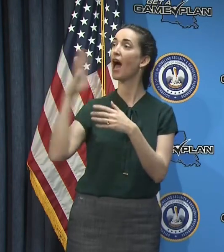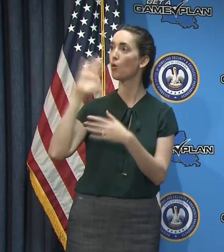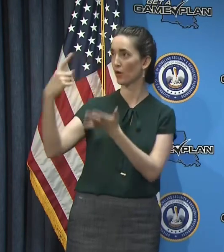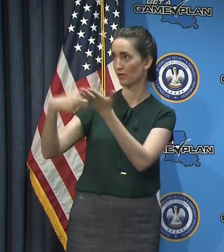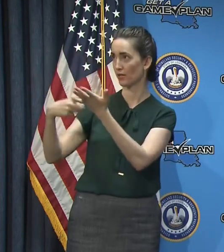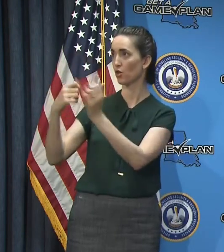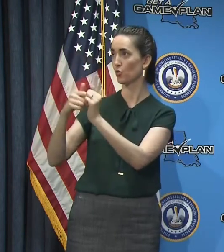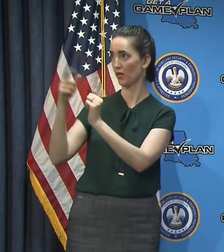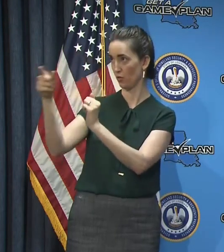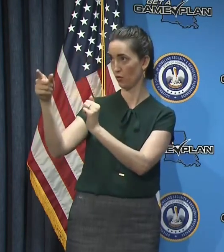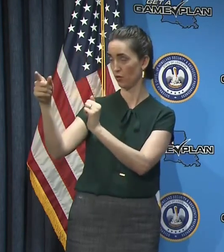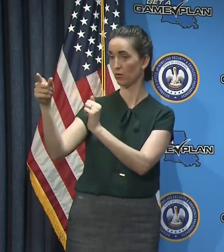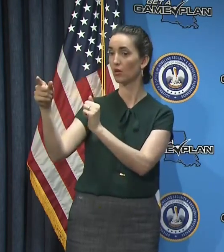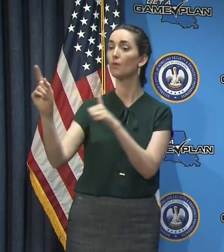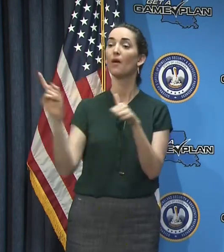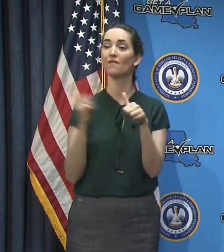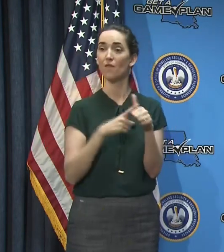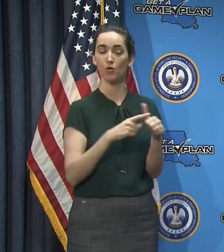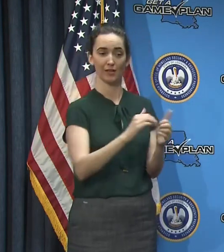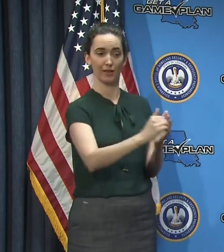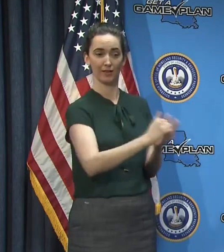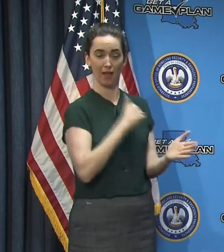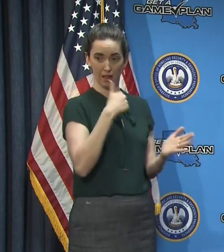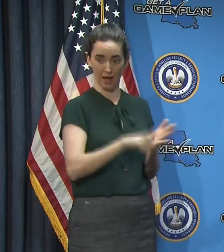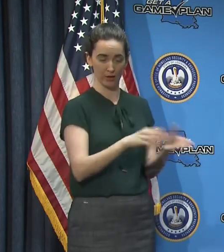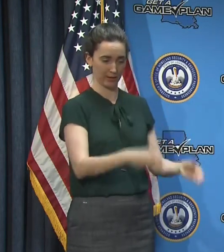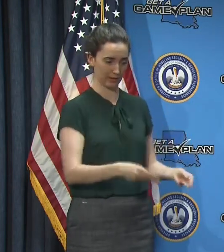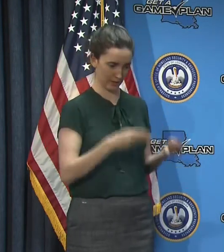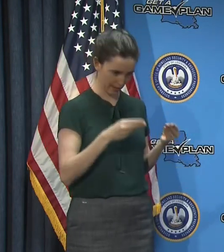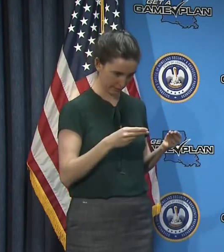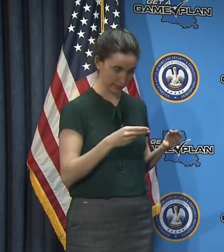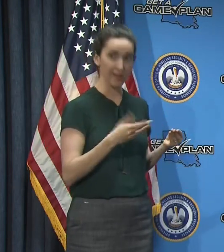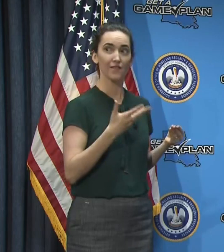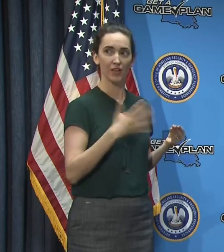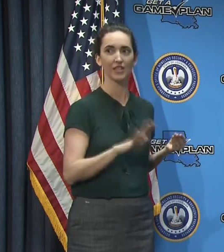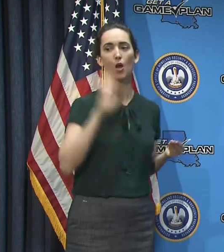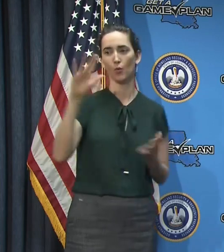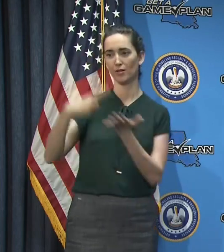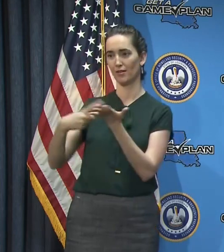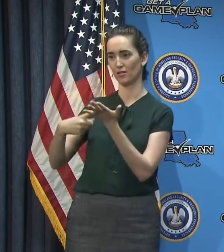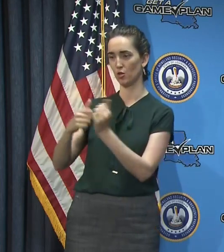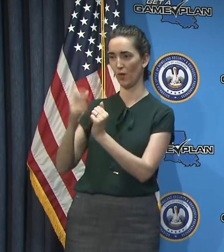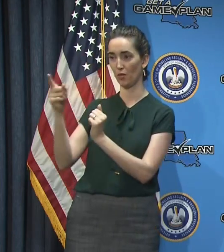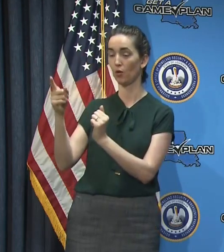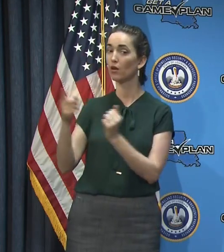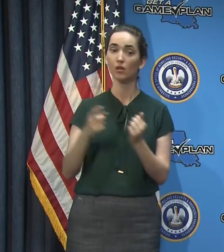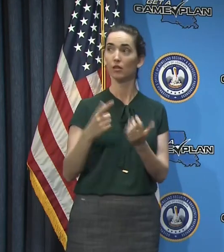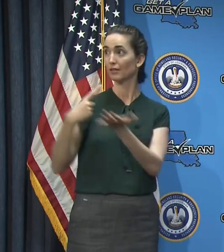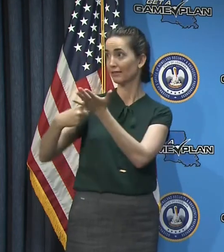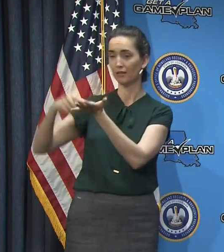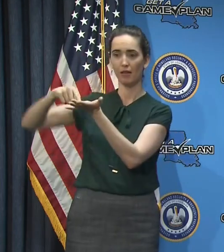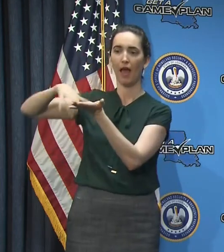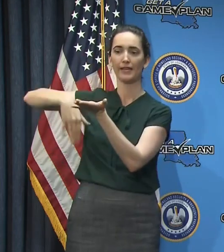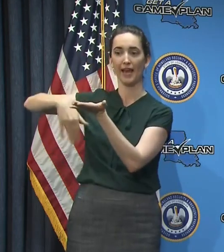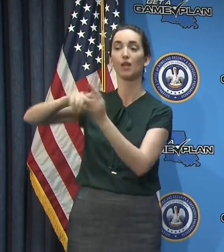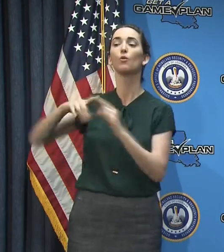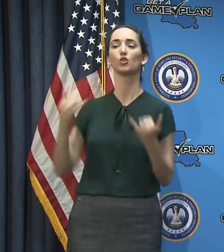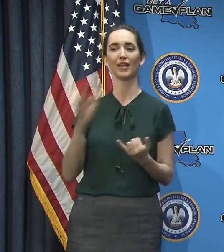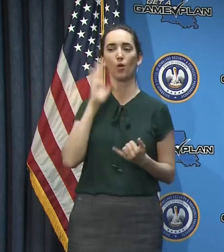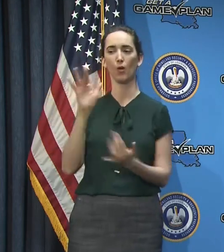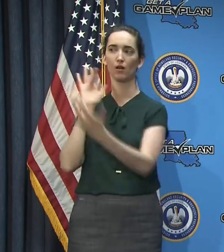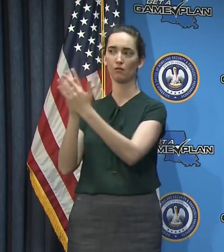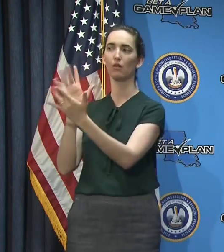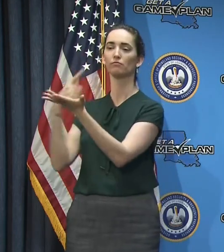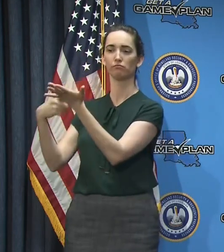uh, after I received a request from them. I haven't had that conversation, but I'll have it today. Um, and I just want to,